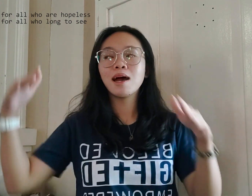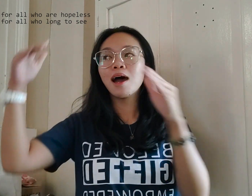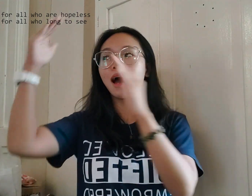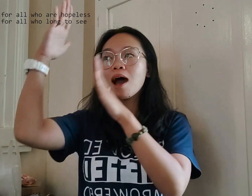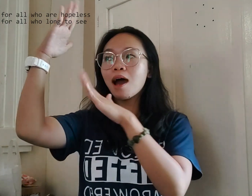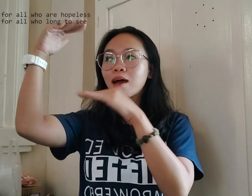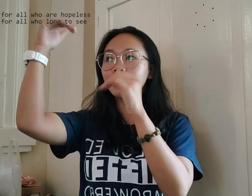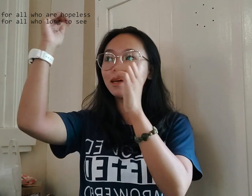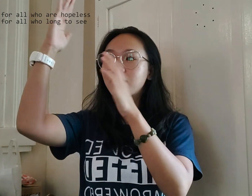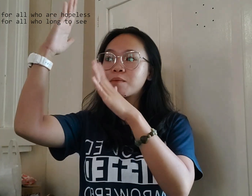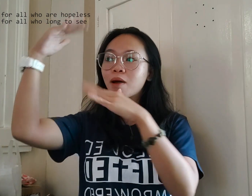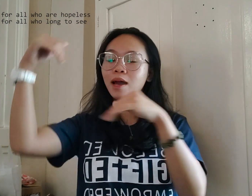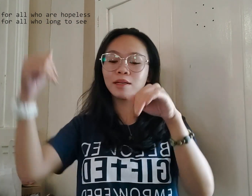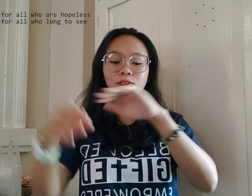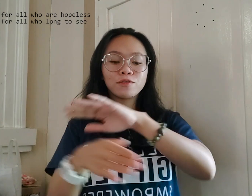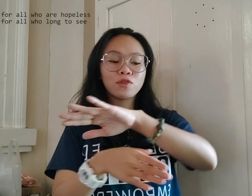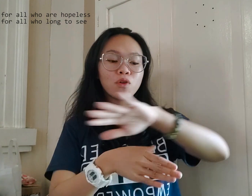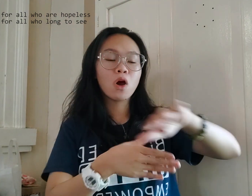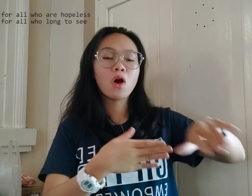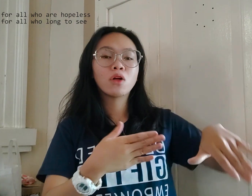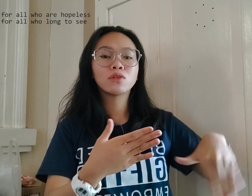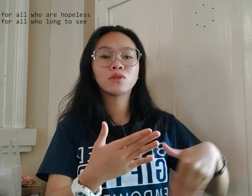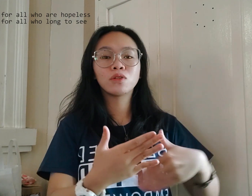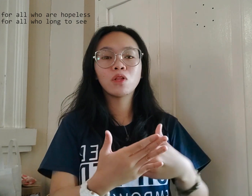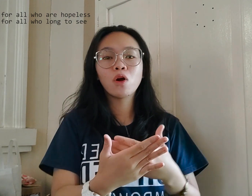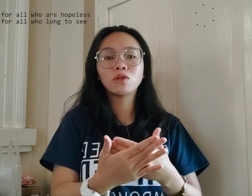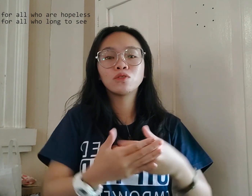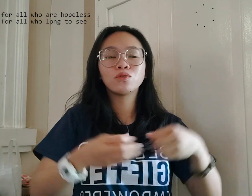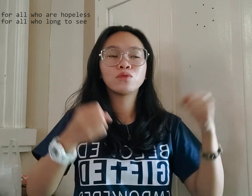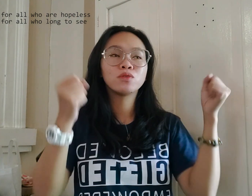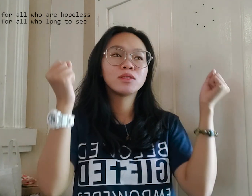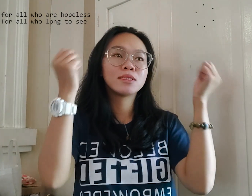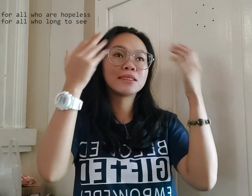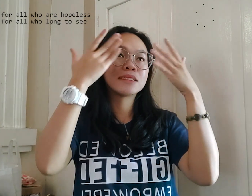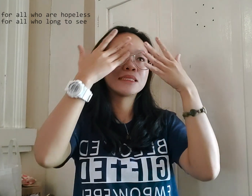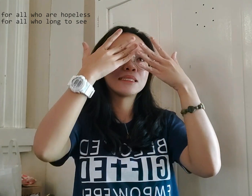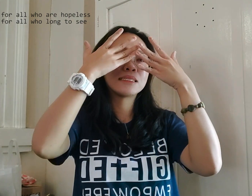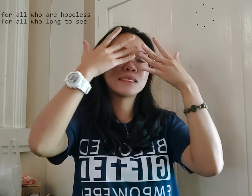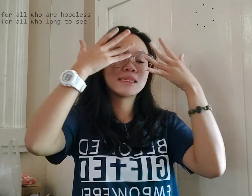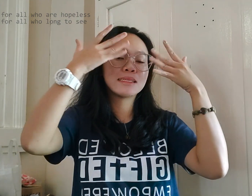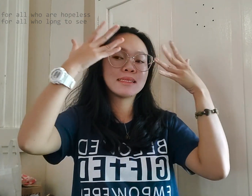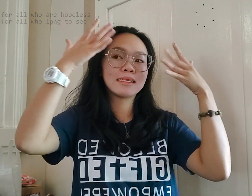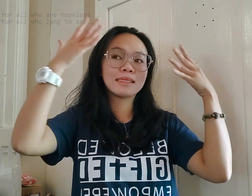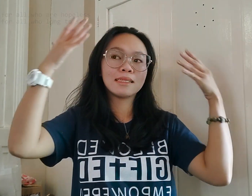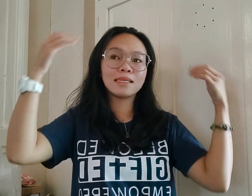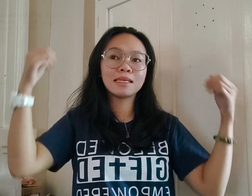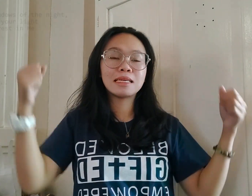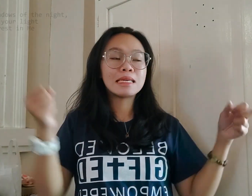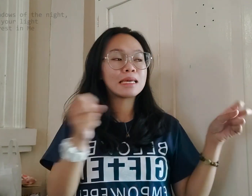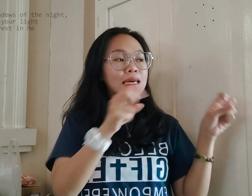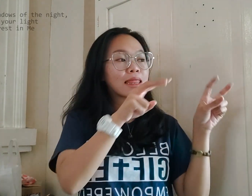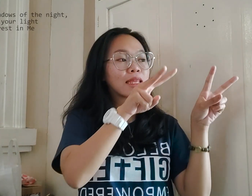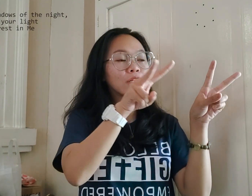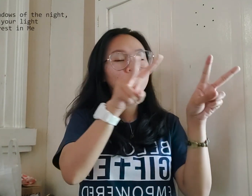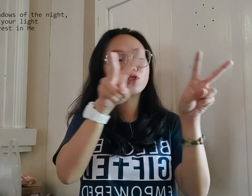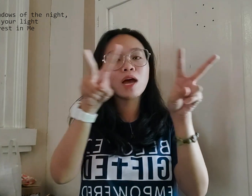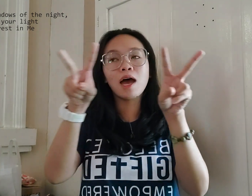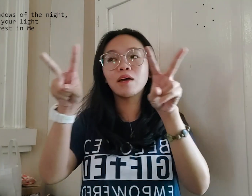I am ice for all who long to see. In the shadows